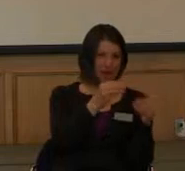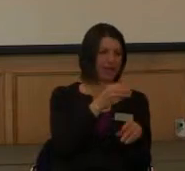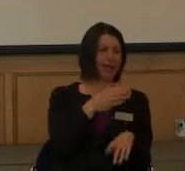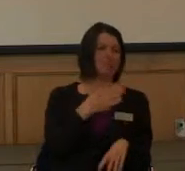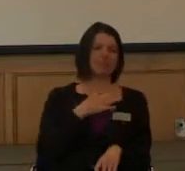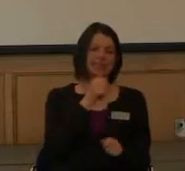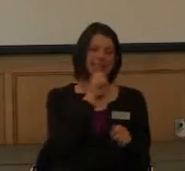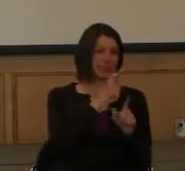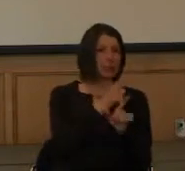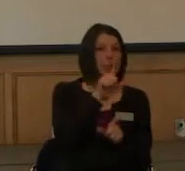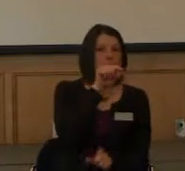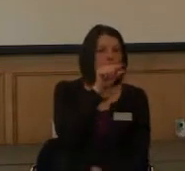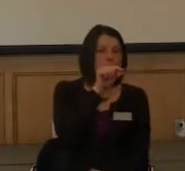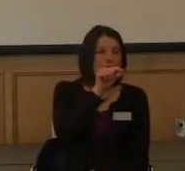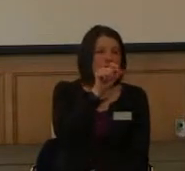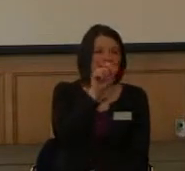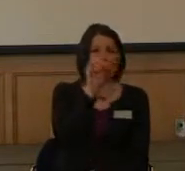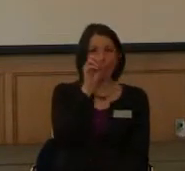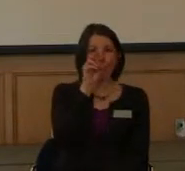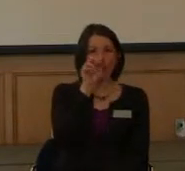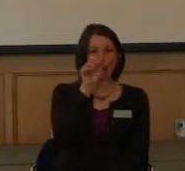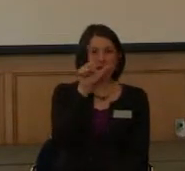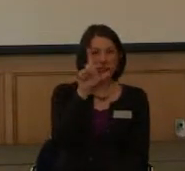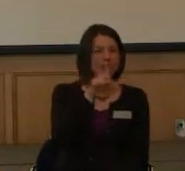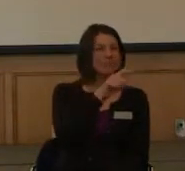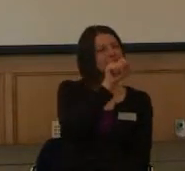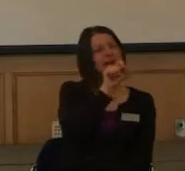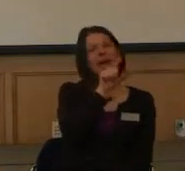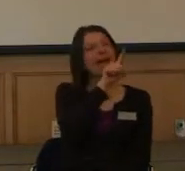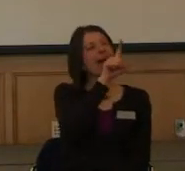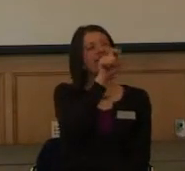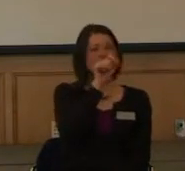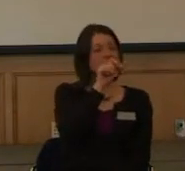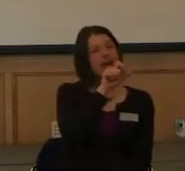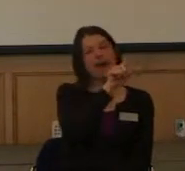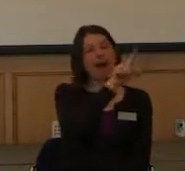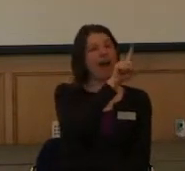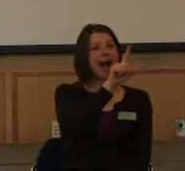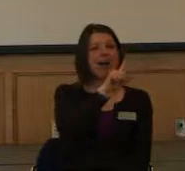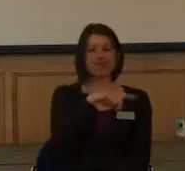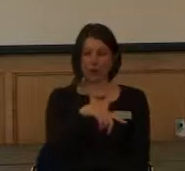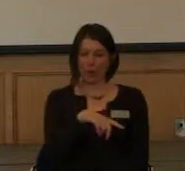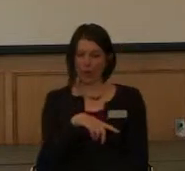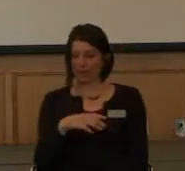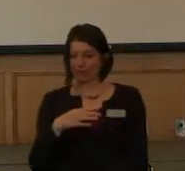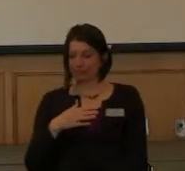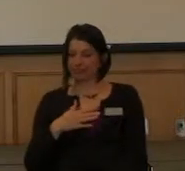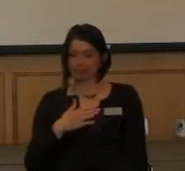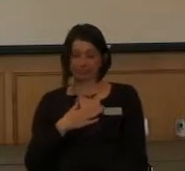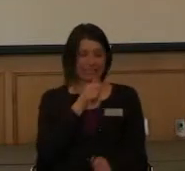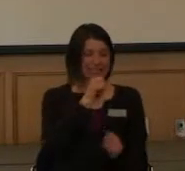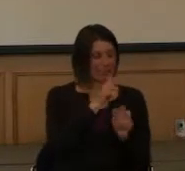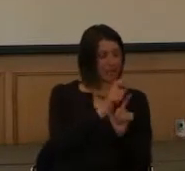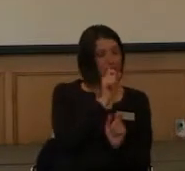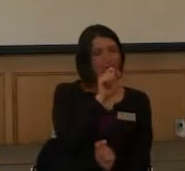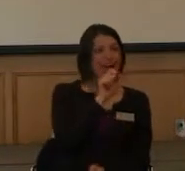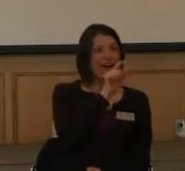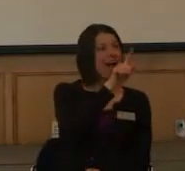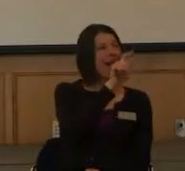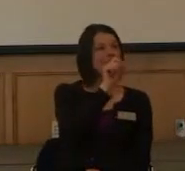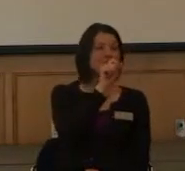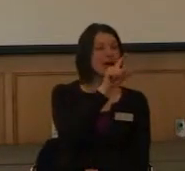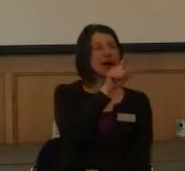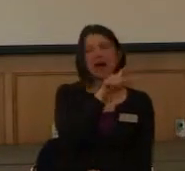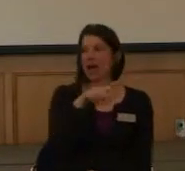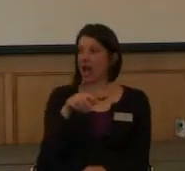very, very well. And we were sitting out one evening and there was a Bobwhite calling in the field. And my sister kept